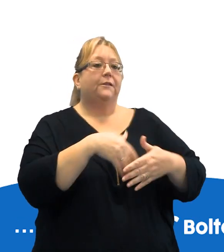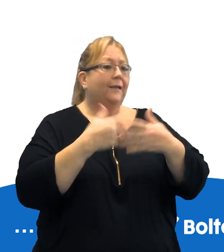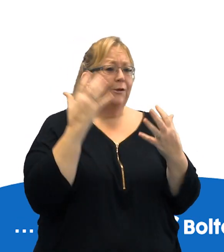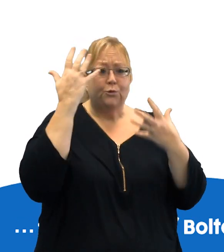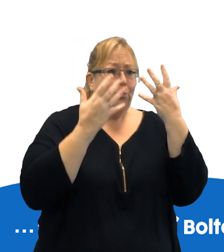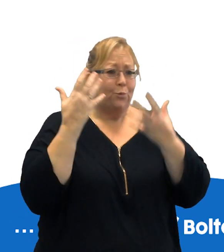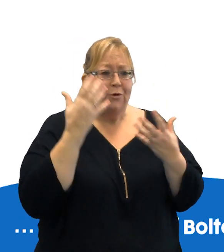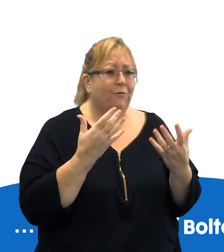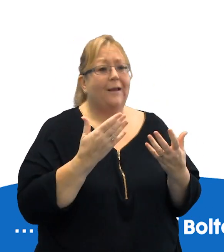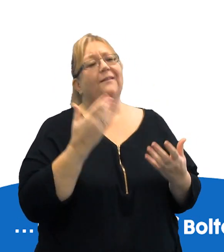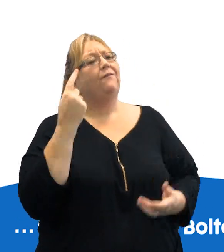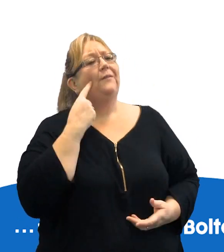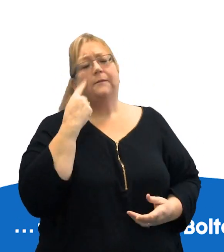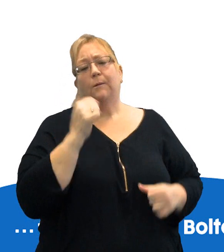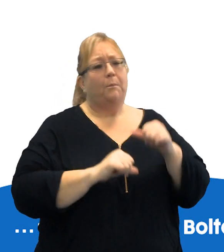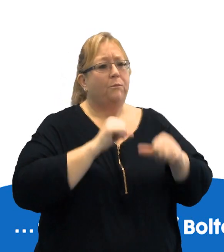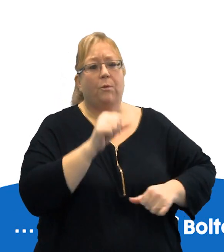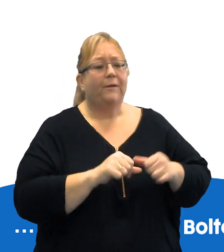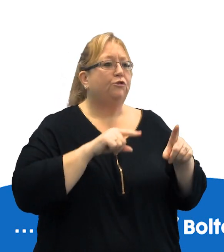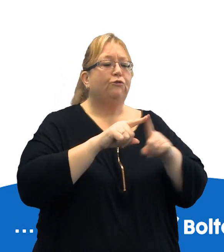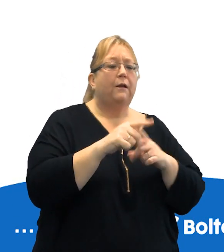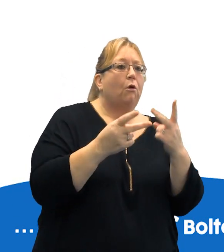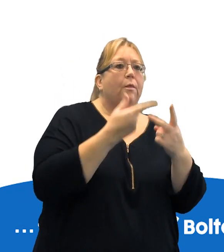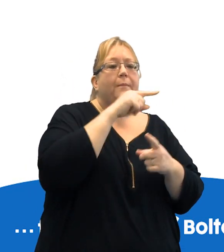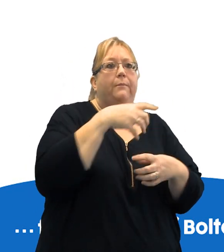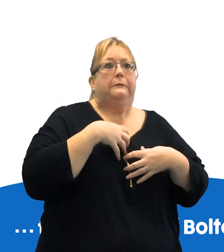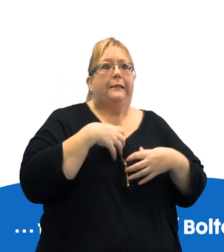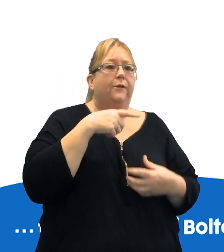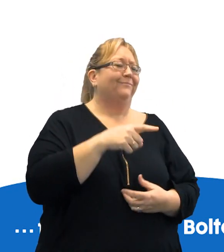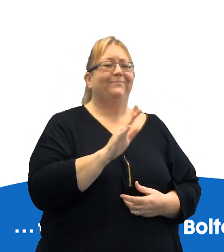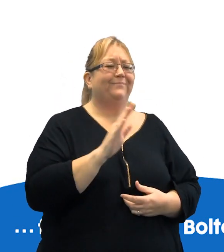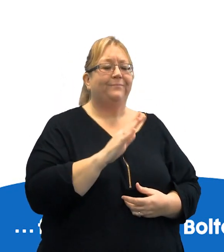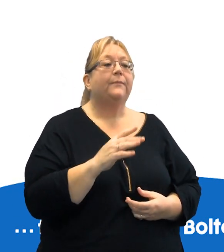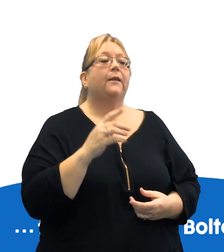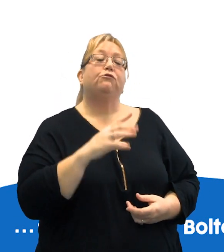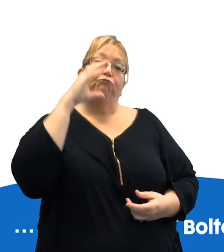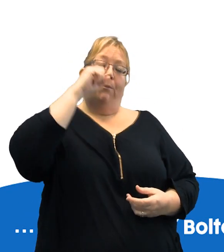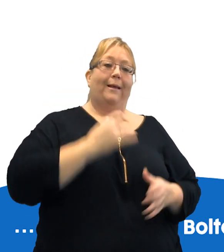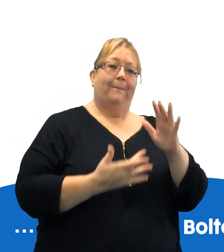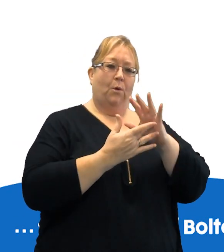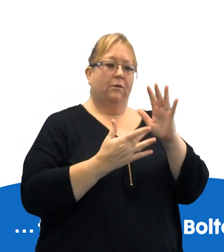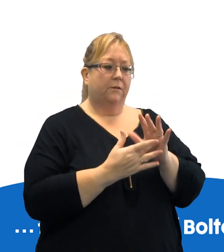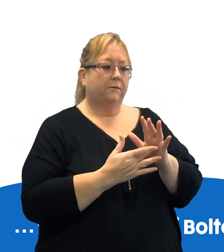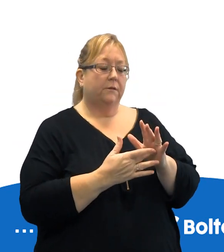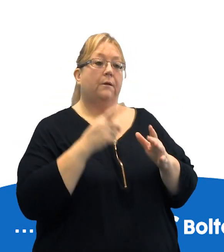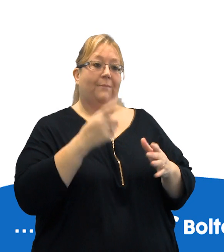day don't worry it's a very simple process and try not to let other people scare you. It's important to remember on the day of your